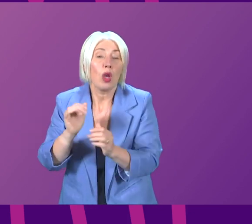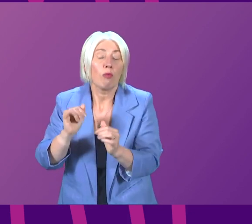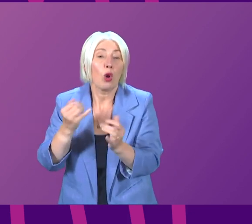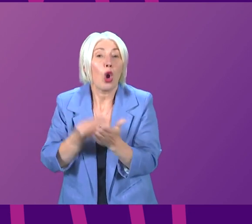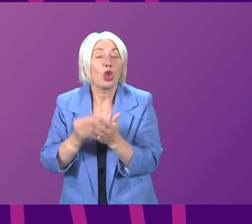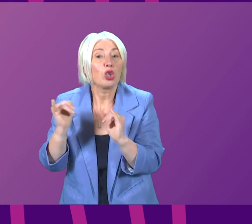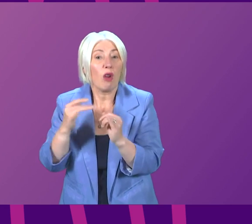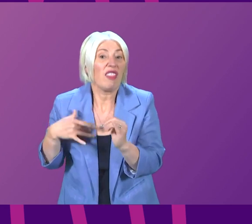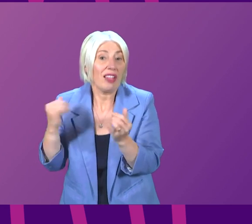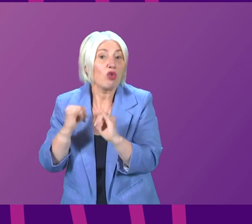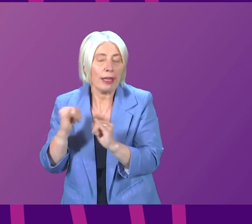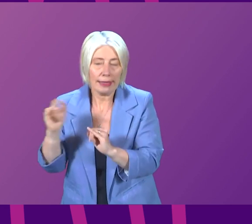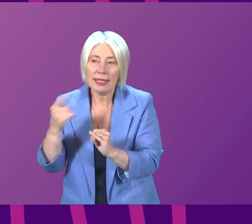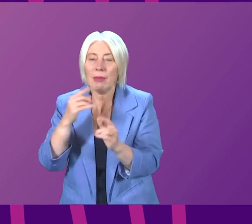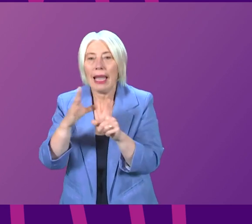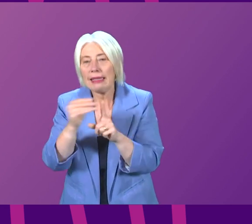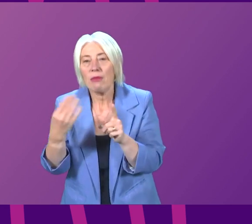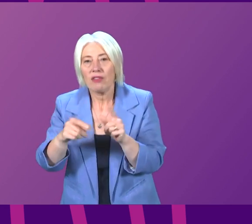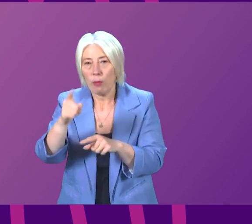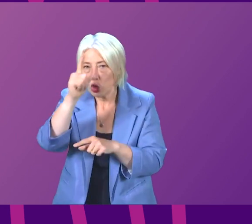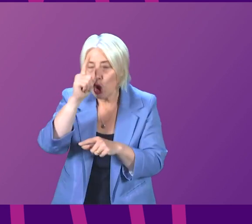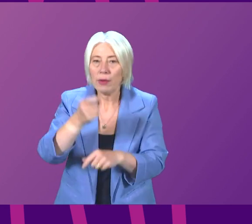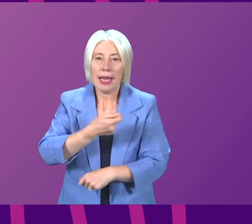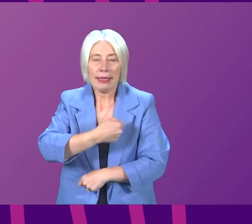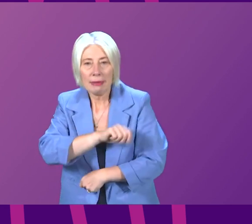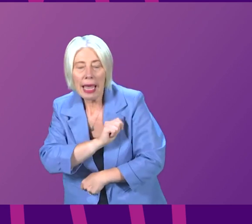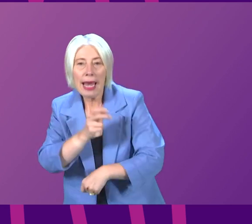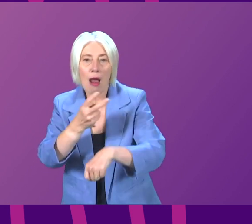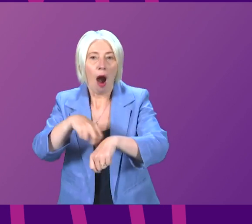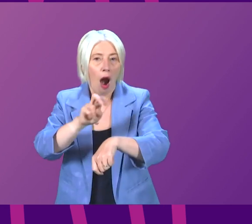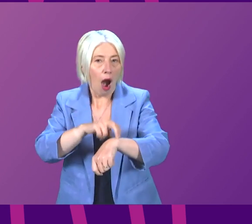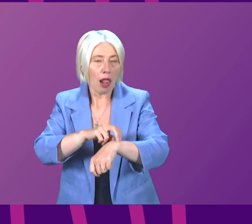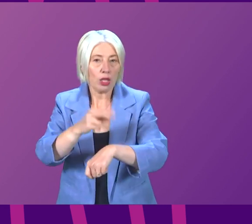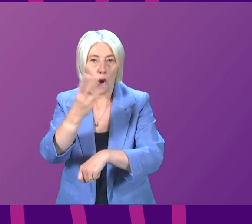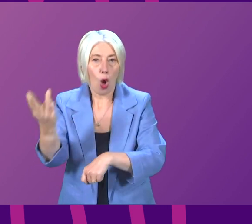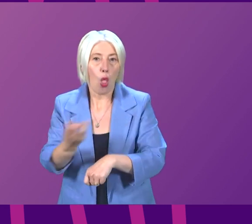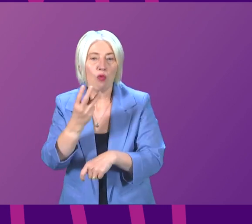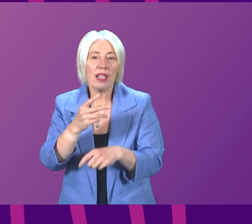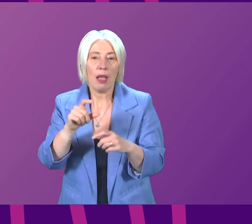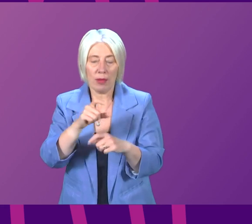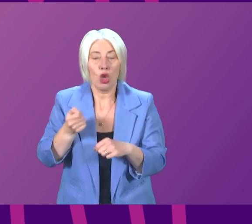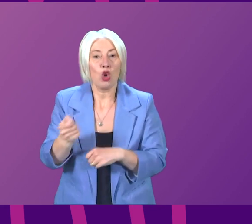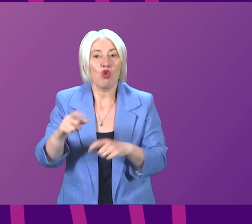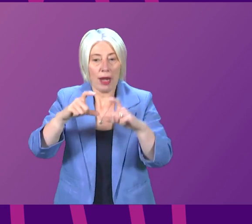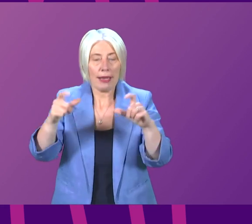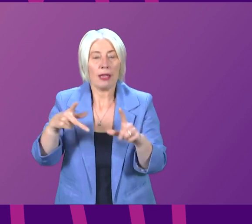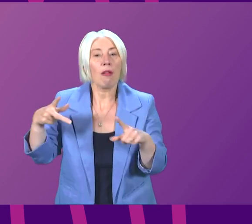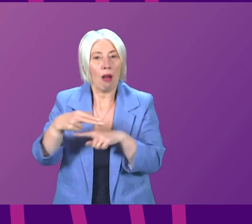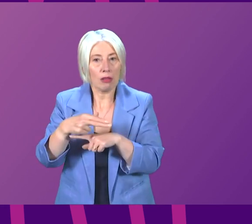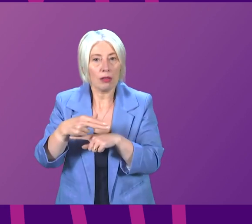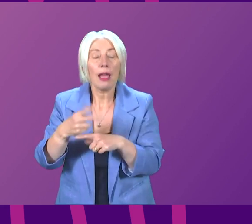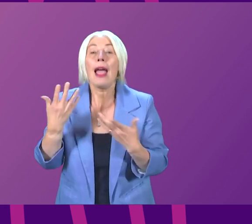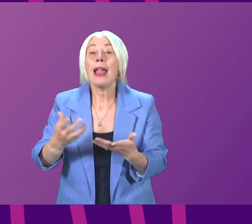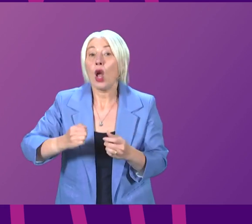document, they included examples from Germany, Spain and Ireland who have all cut railfares. Scott Rail is now in